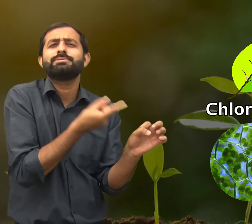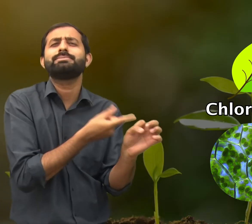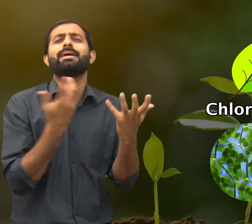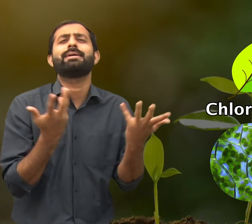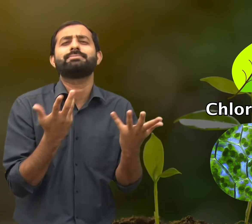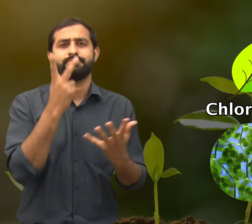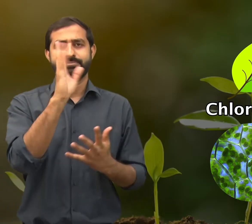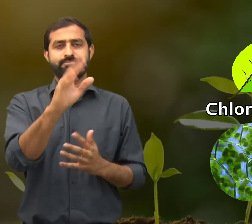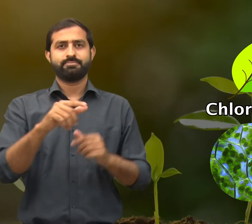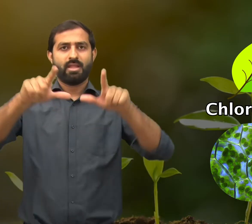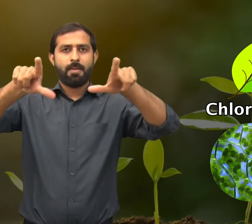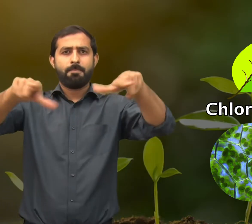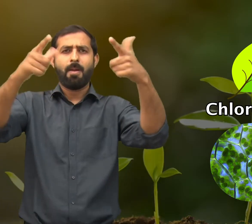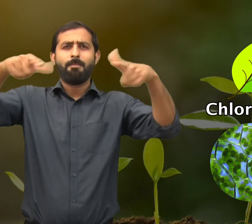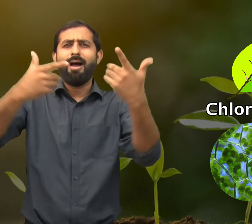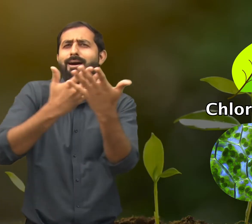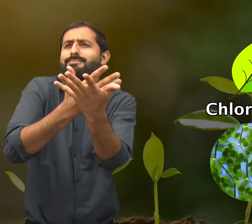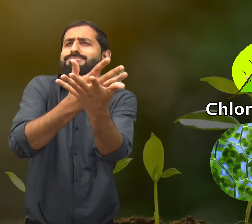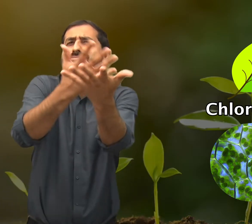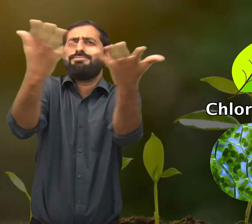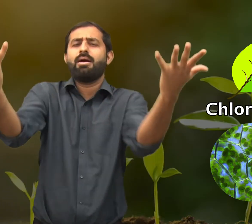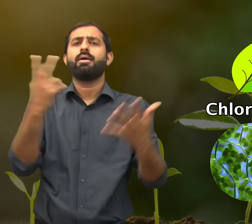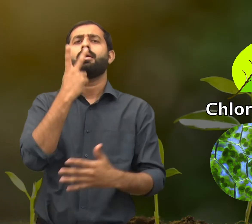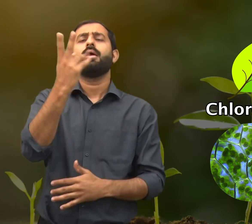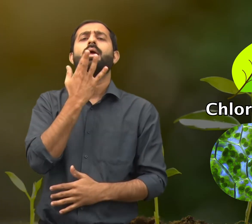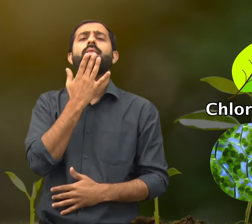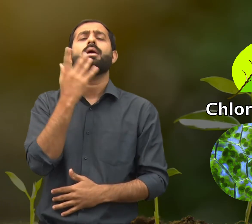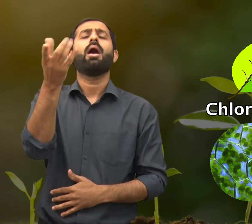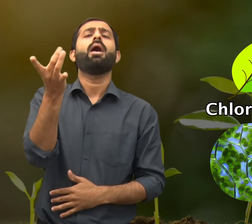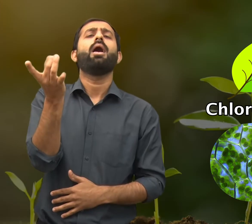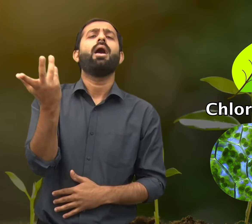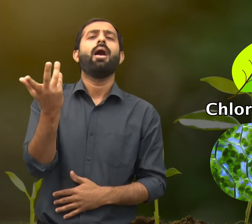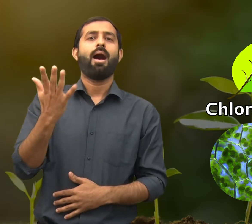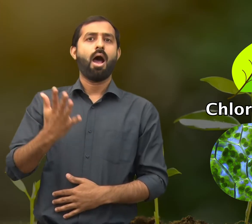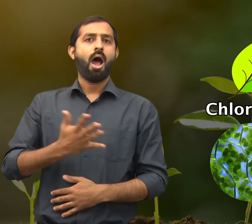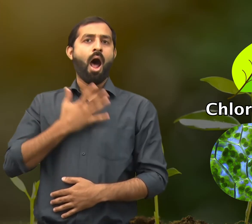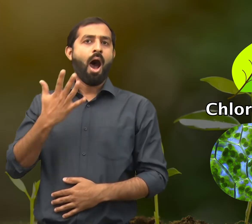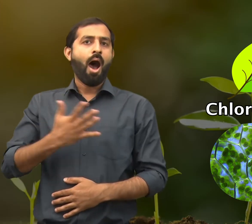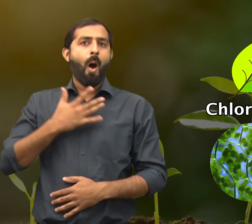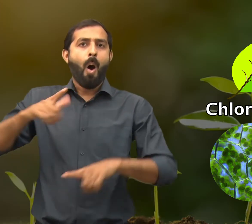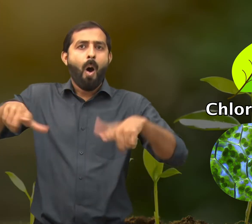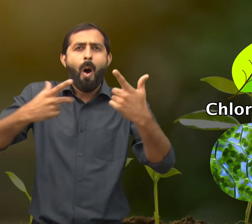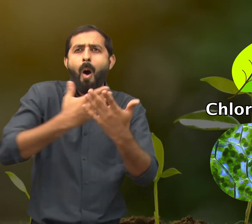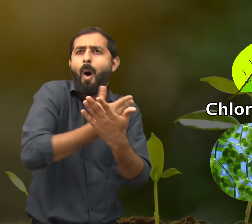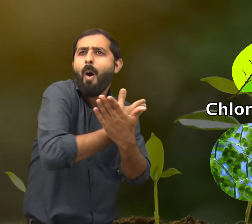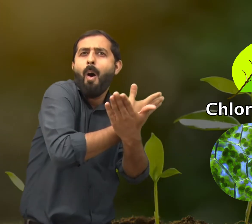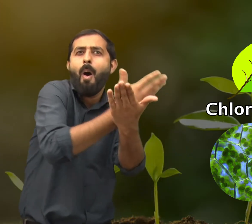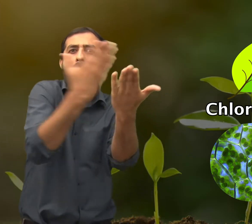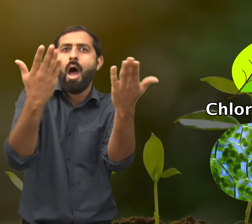used for? We see that all the plants and trees in our surroundings are green in colour.